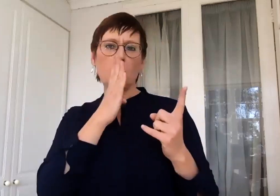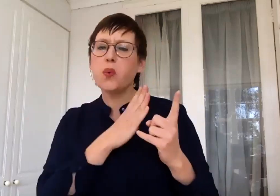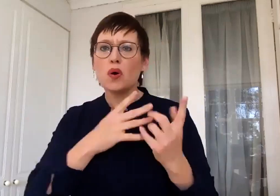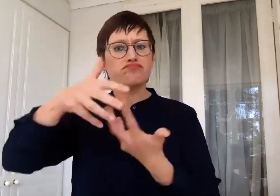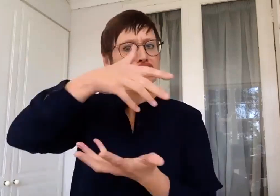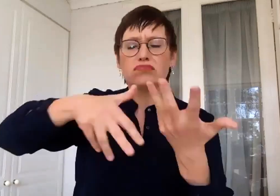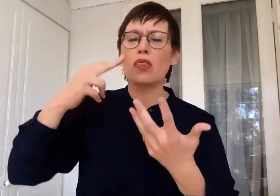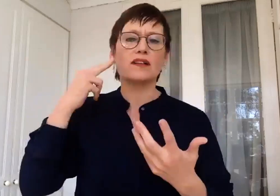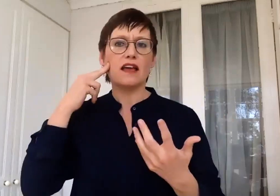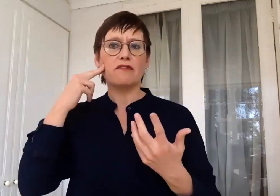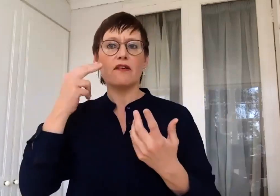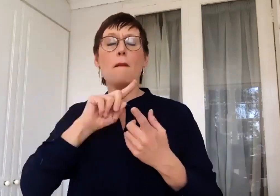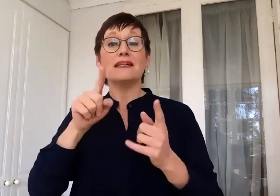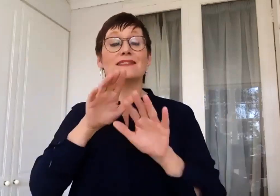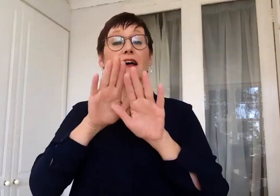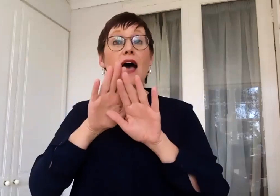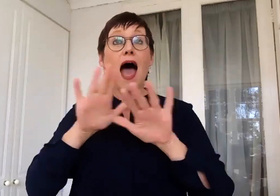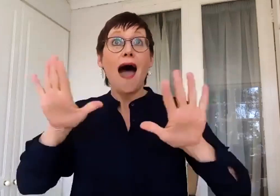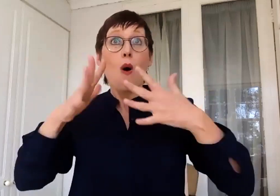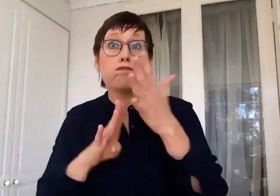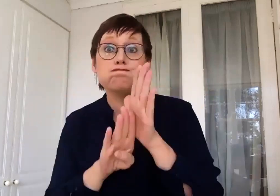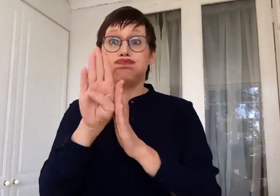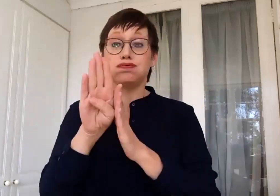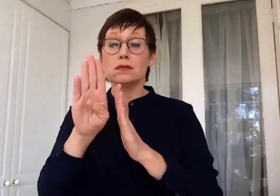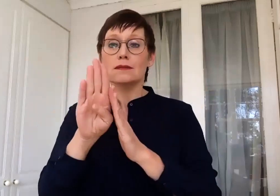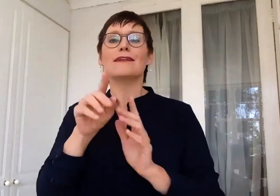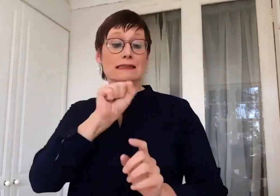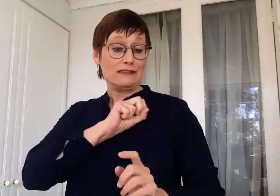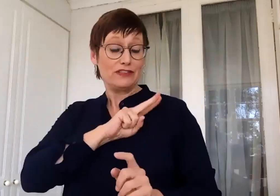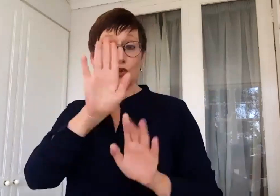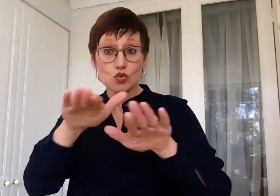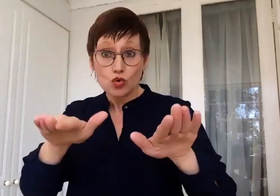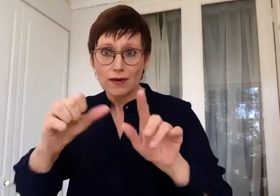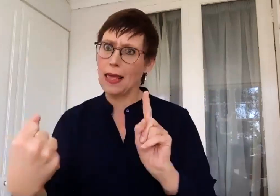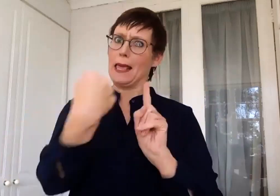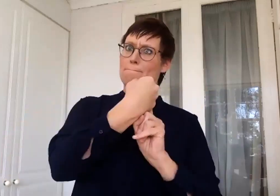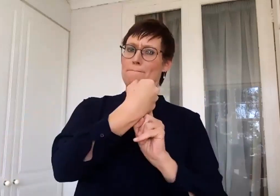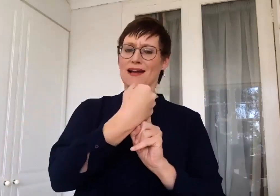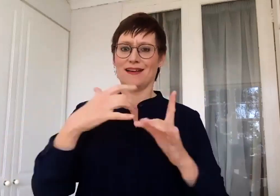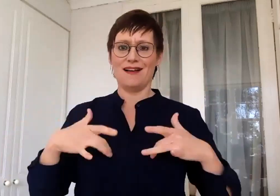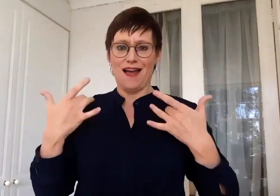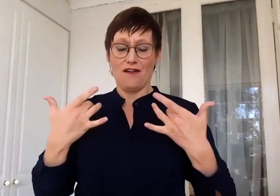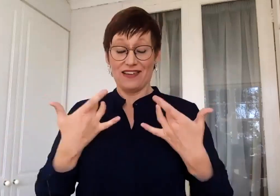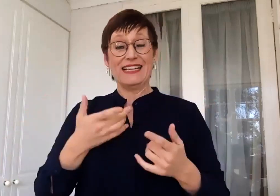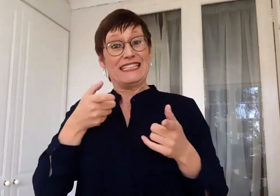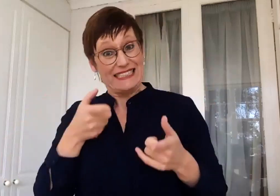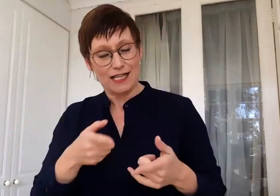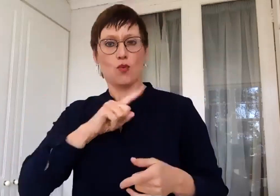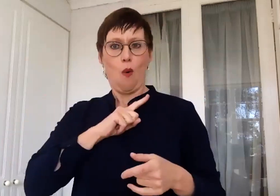teaching who had the greatest impact on her interest in the community. How do deaf people navigate the world and do they see themselves as